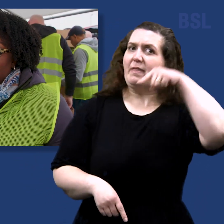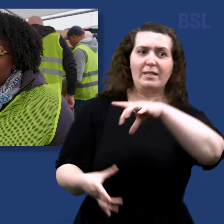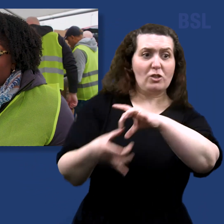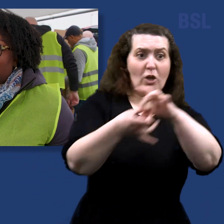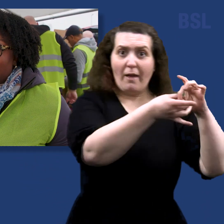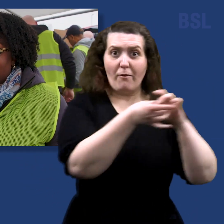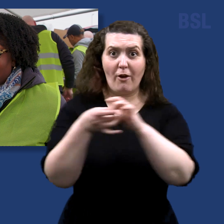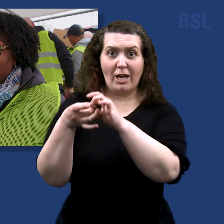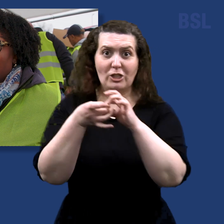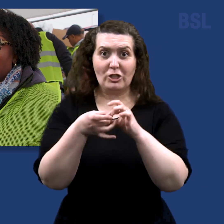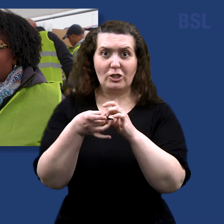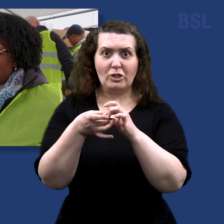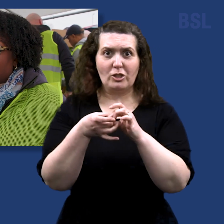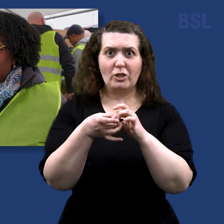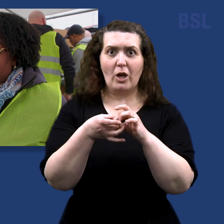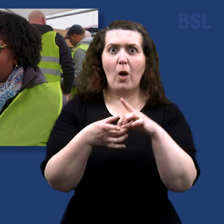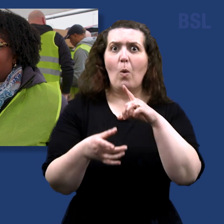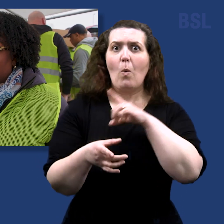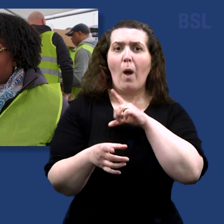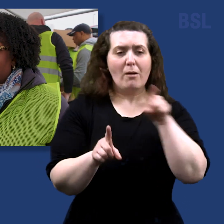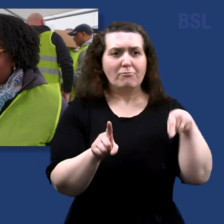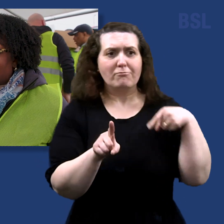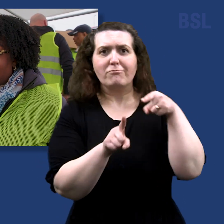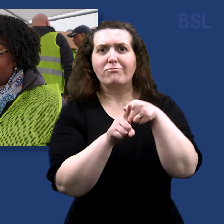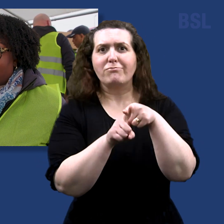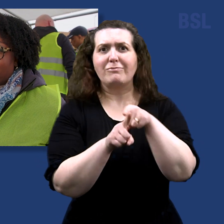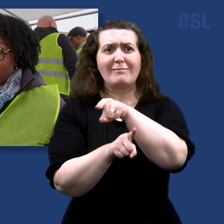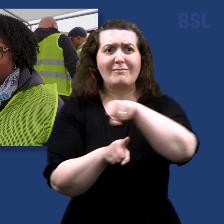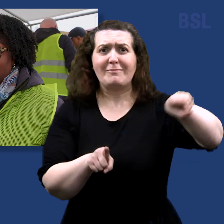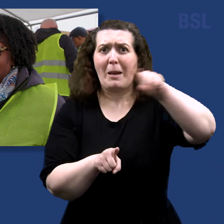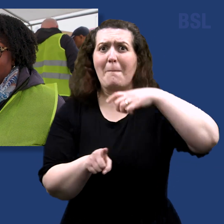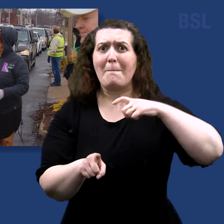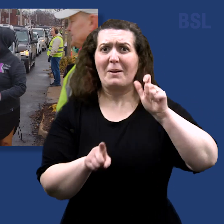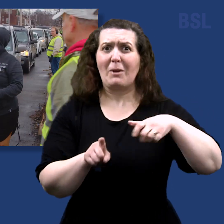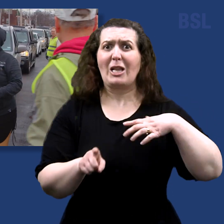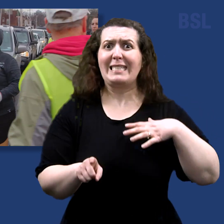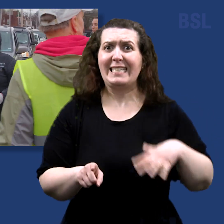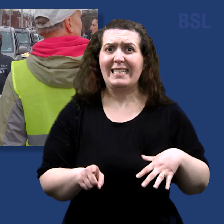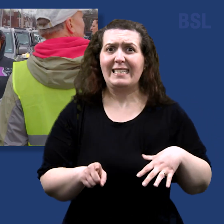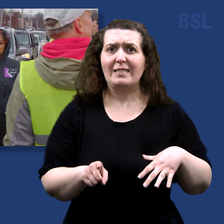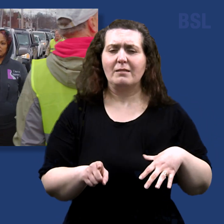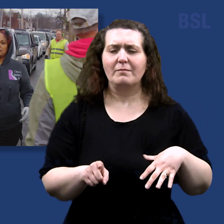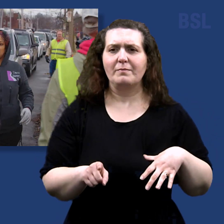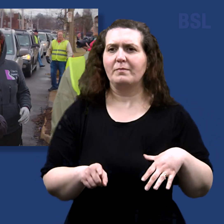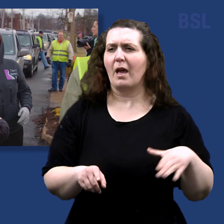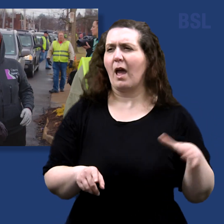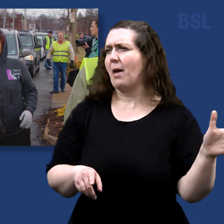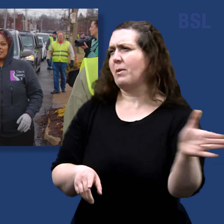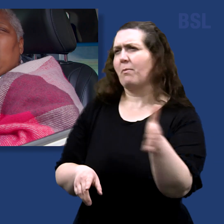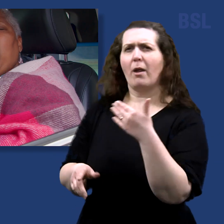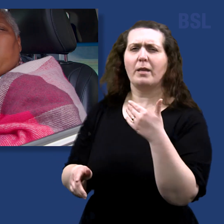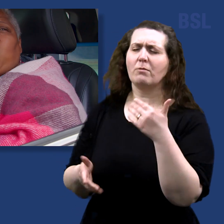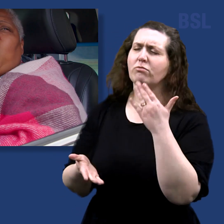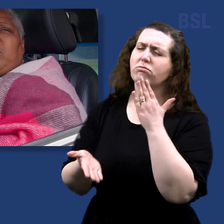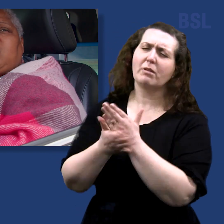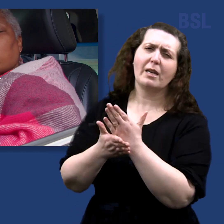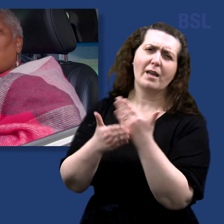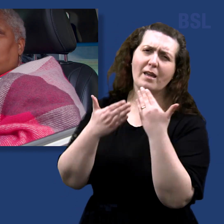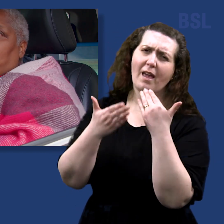we know that it's hitting the hearts of people and really meeting to their basic needs. Everyone has been helpful. Everyone is doing their